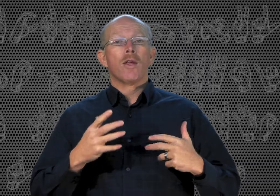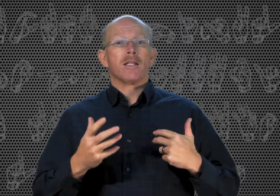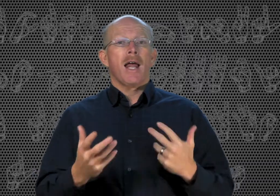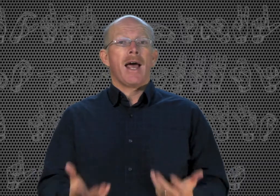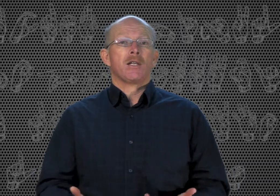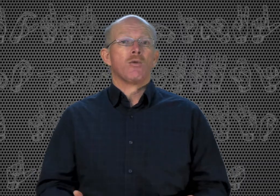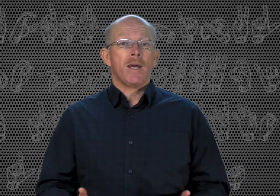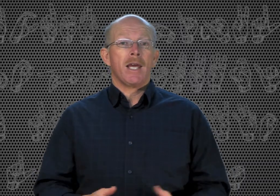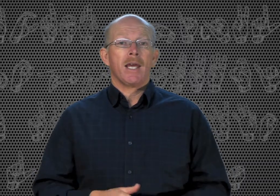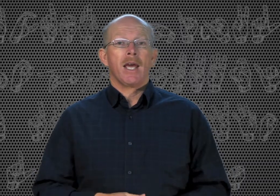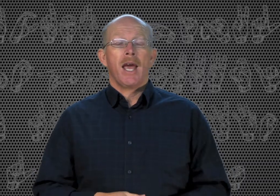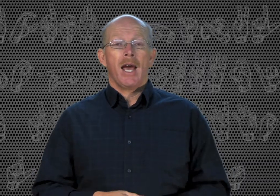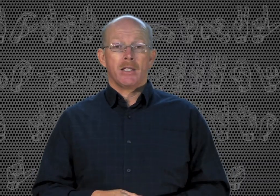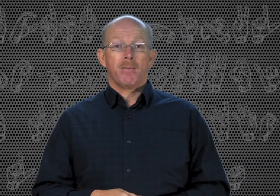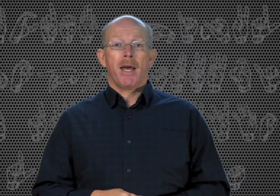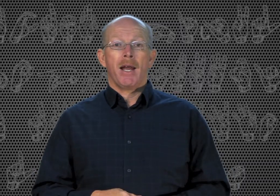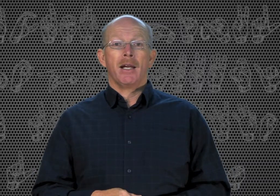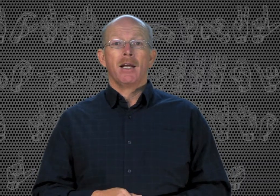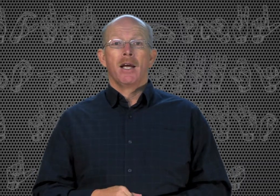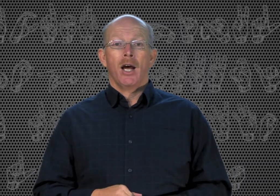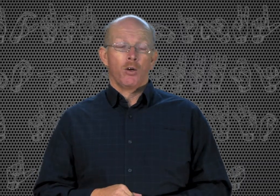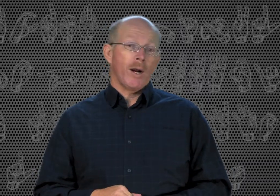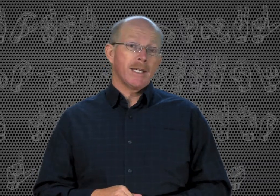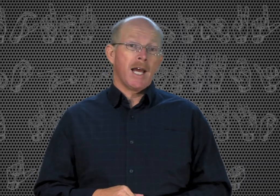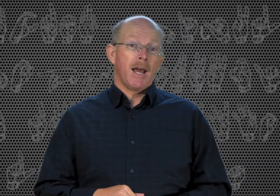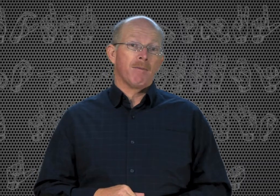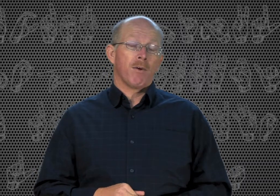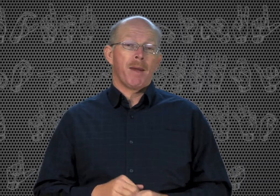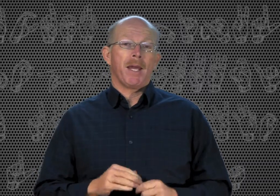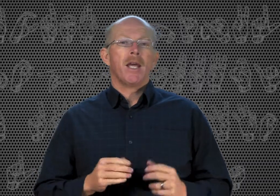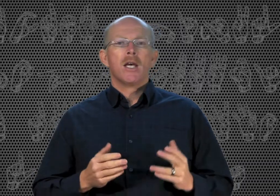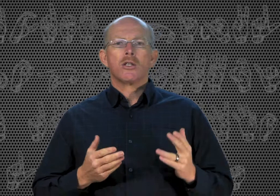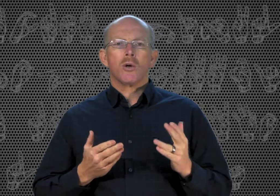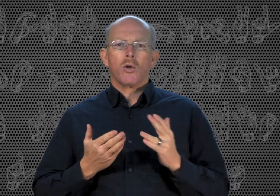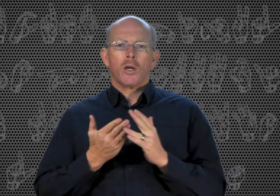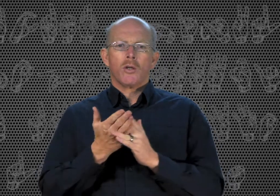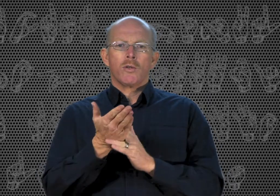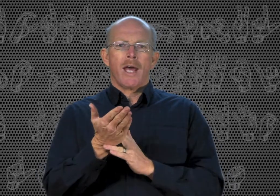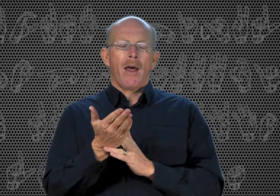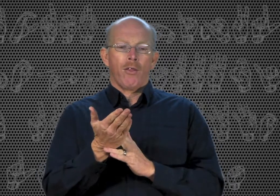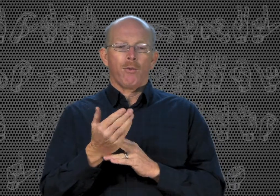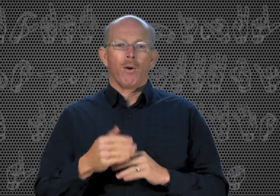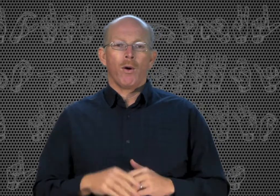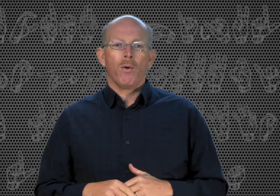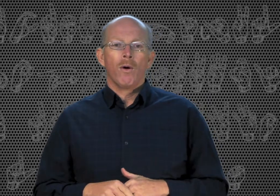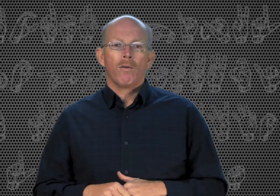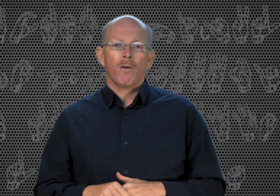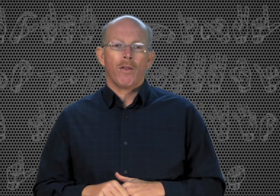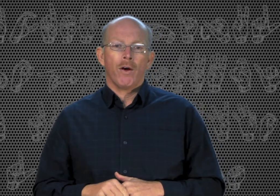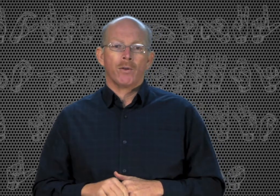this last week has been a great time for me. So you can use that through for those.